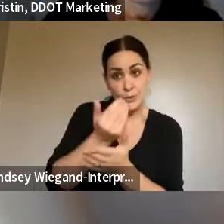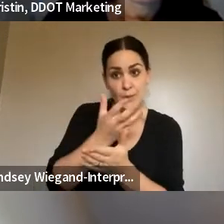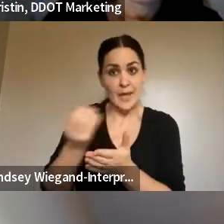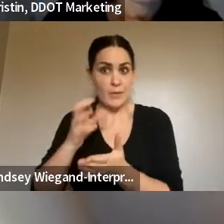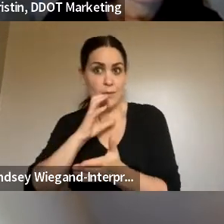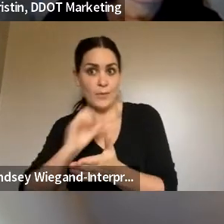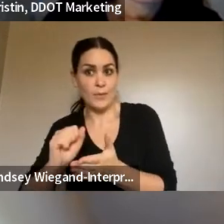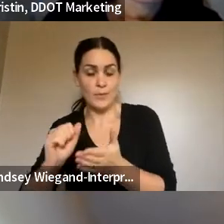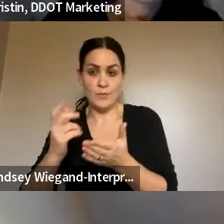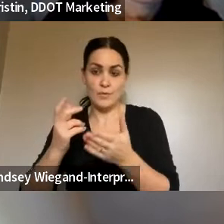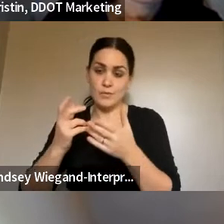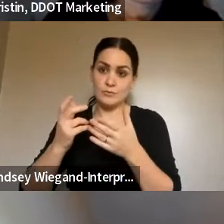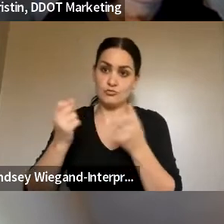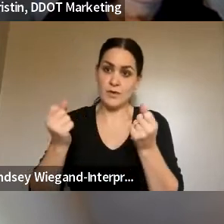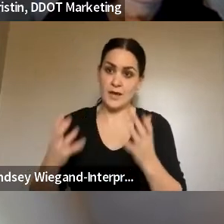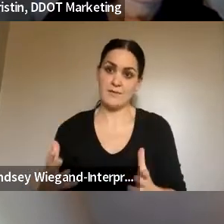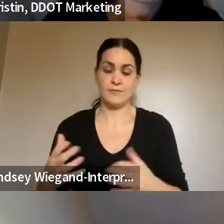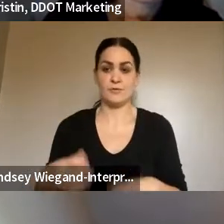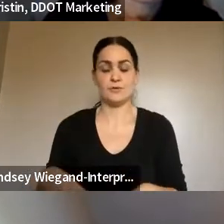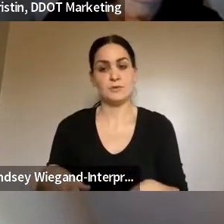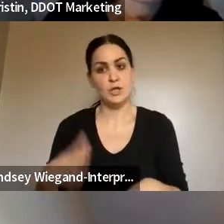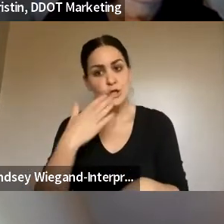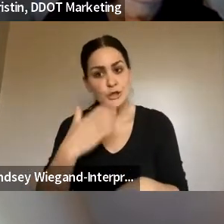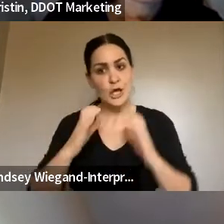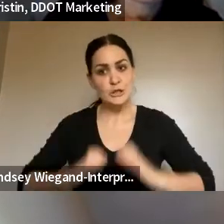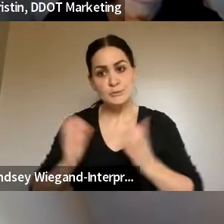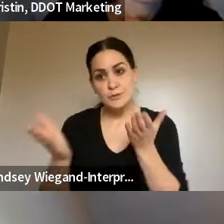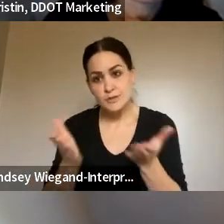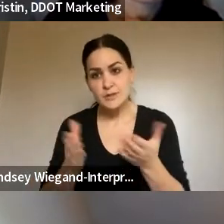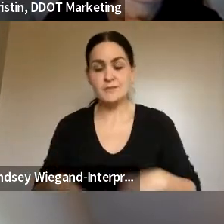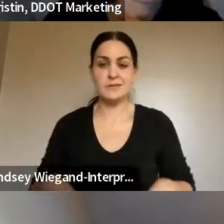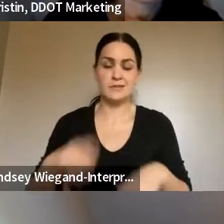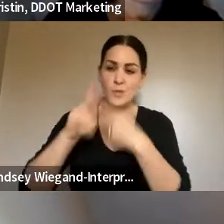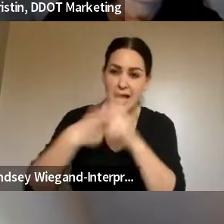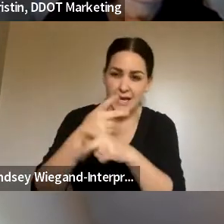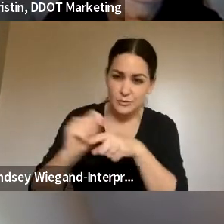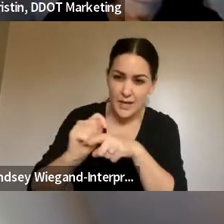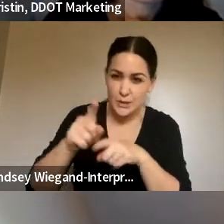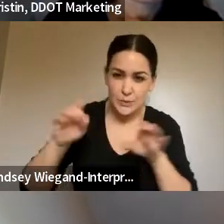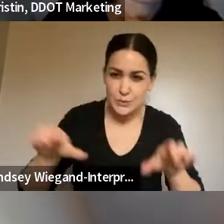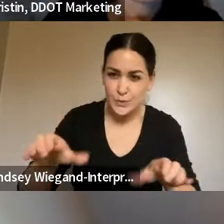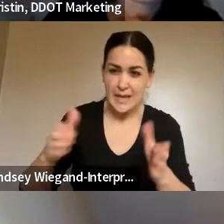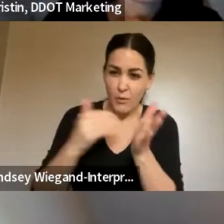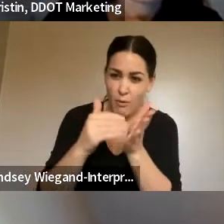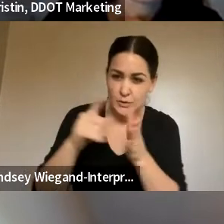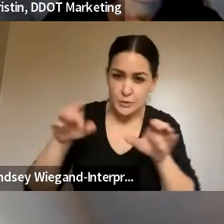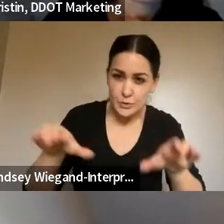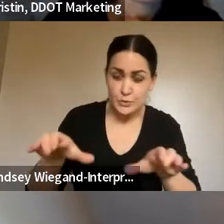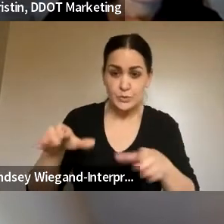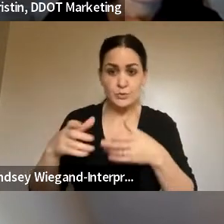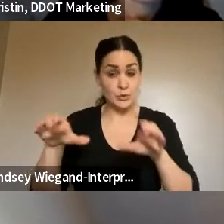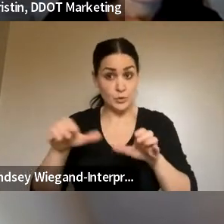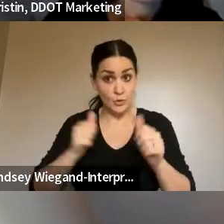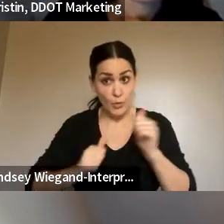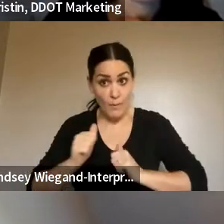service, polite and courteous service? How often? What type of training is it? Do you do role play? And